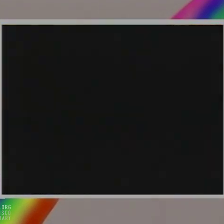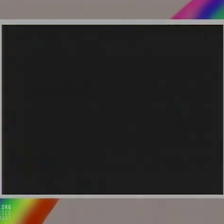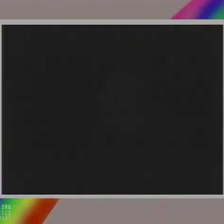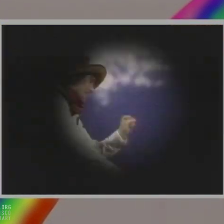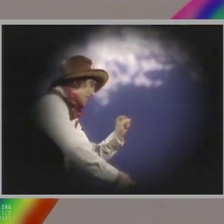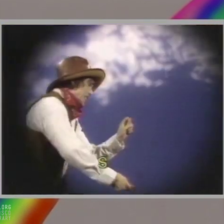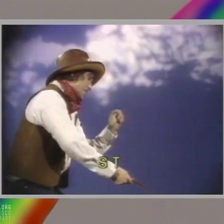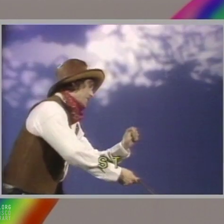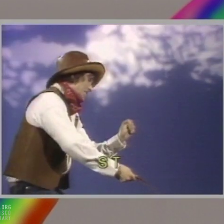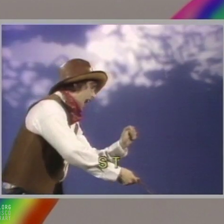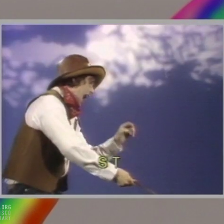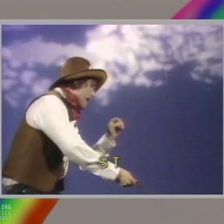Stop!